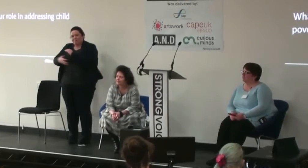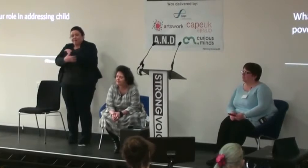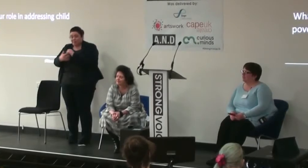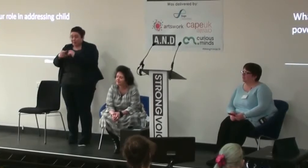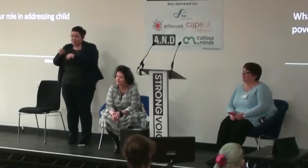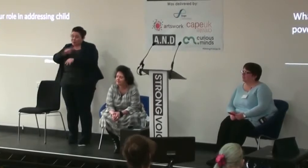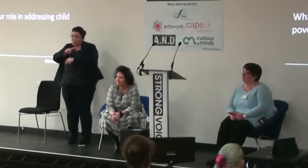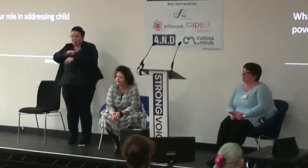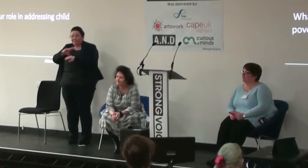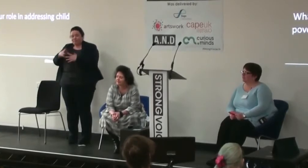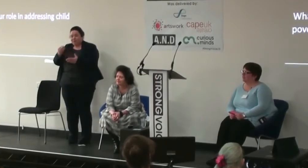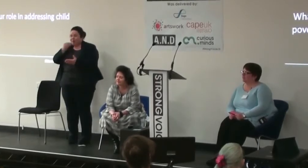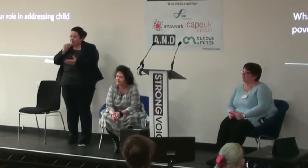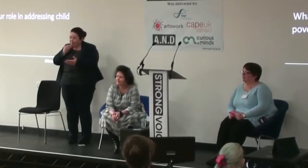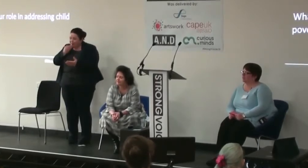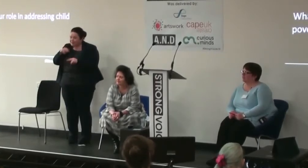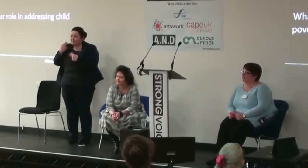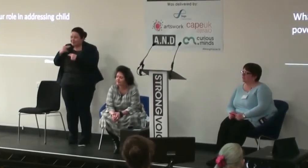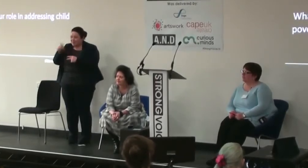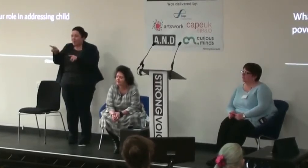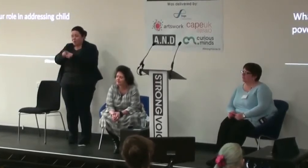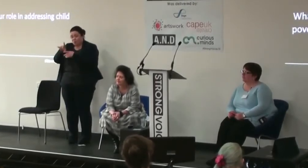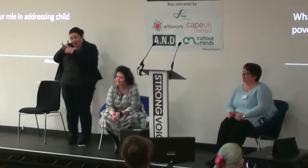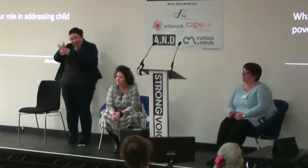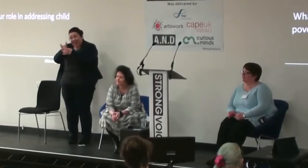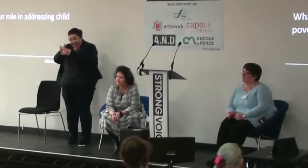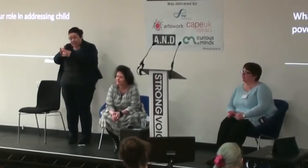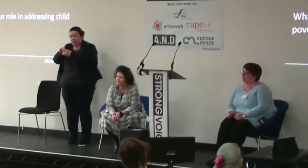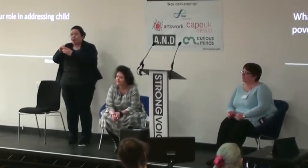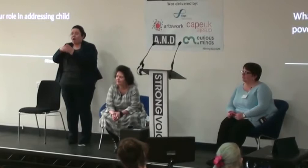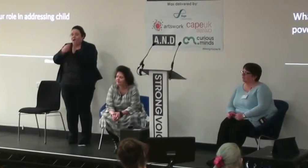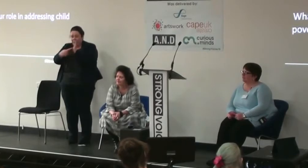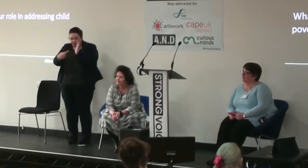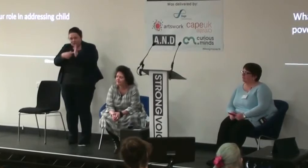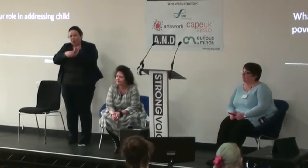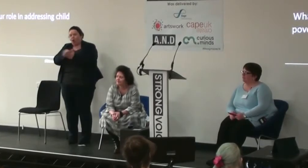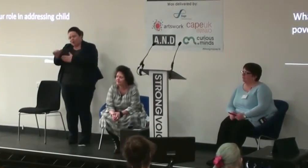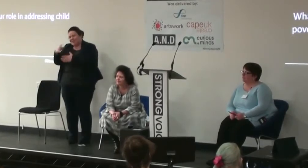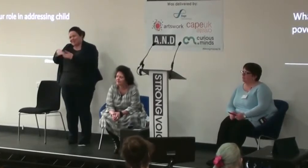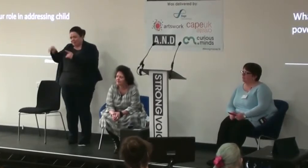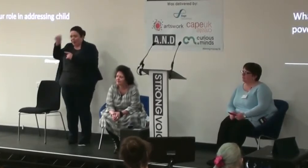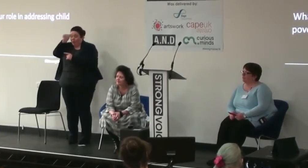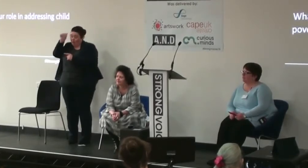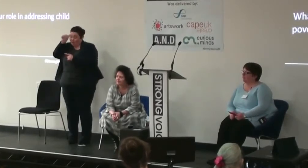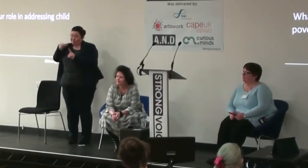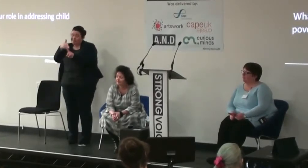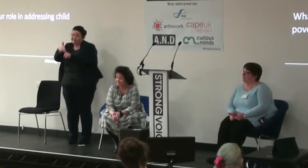has shown that young people on free school meals are less likely to engage in arts and culture so that is something that we should all be aware of and addressing